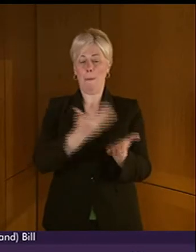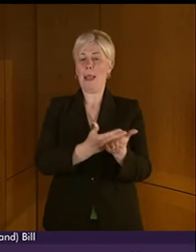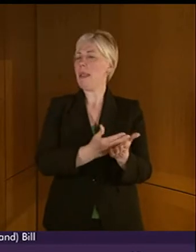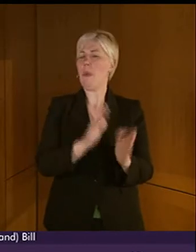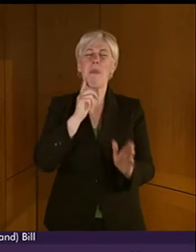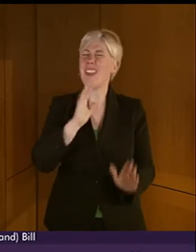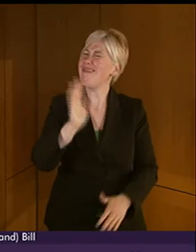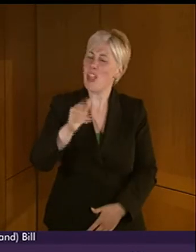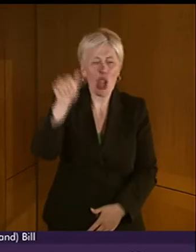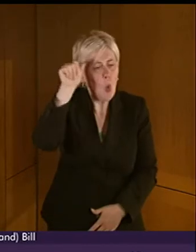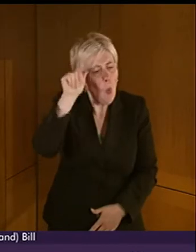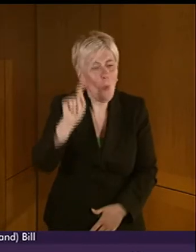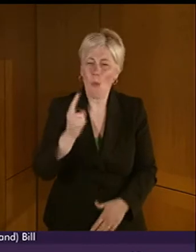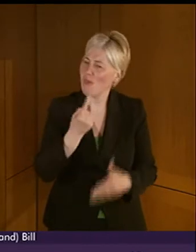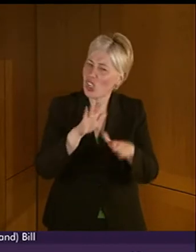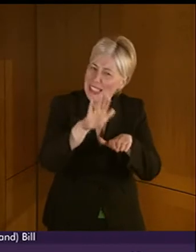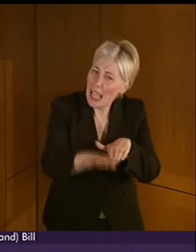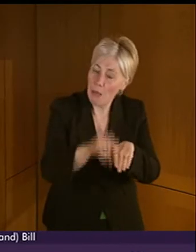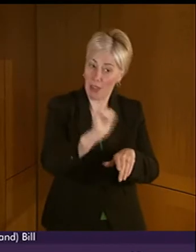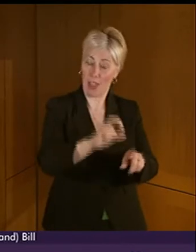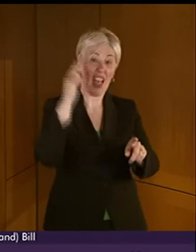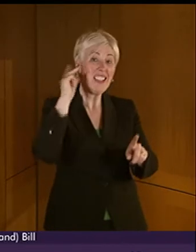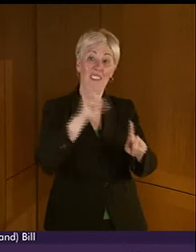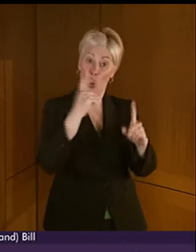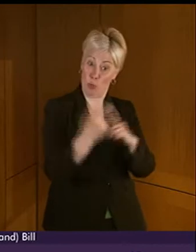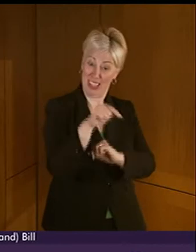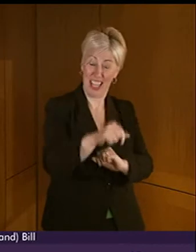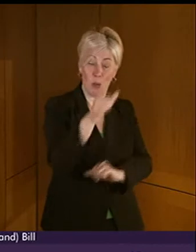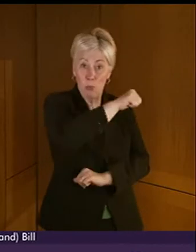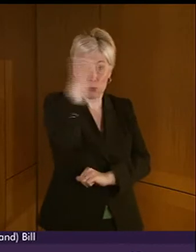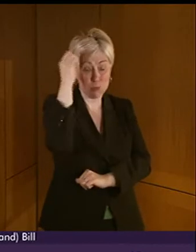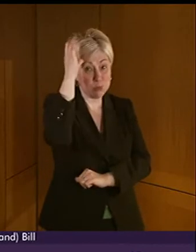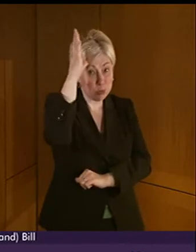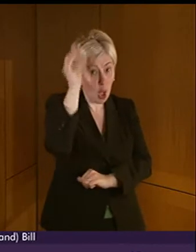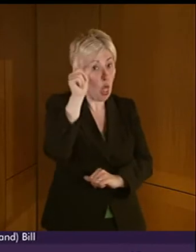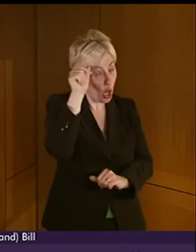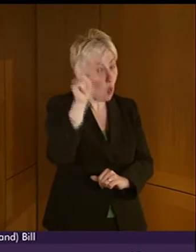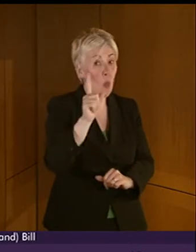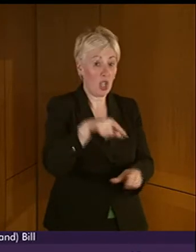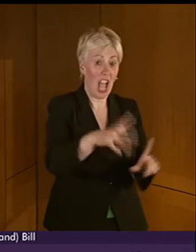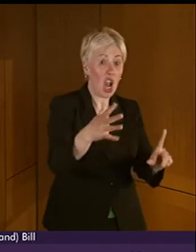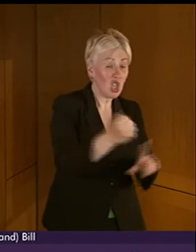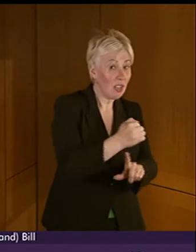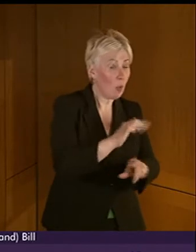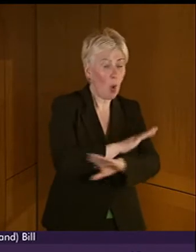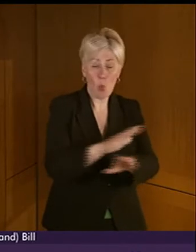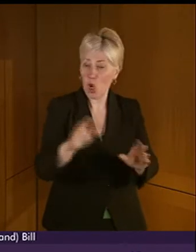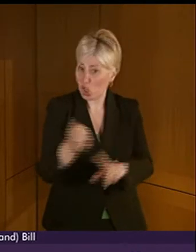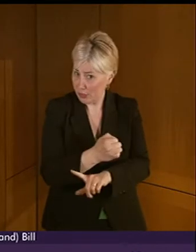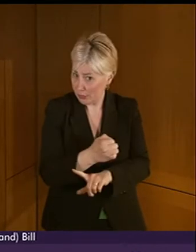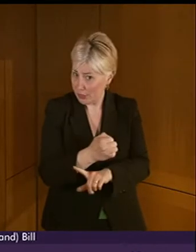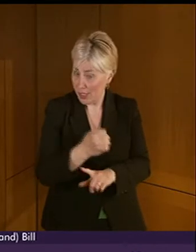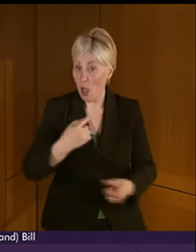That the BSL community have a clearer idea of what this bill does and indeed what it doesn't do than perhaps many of us that were considering it